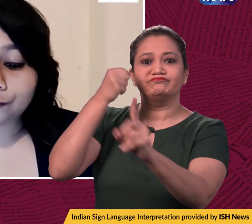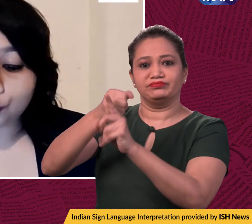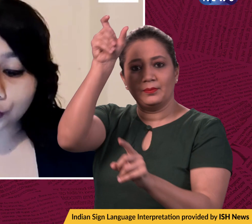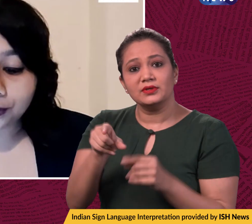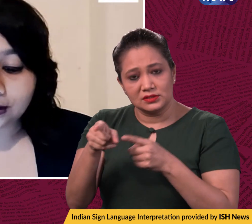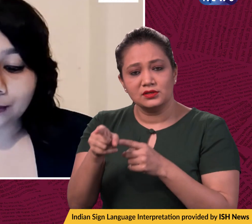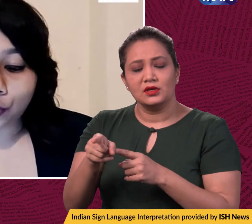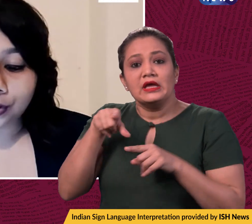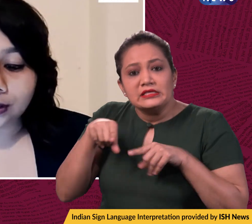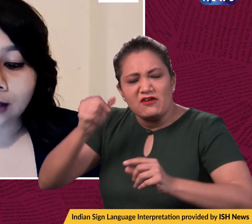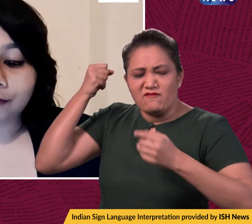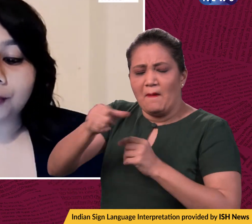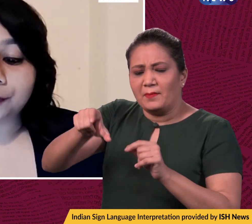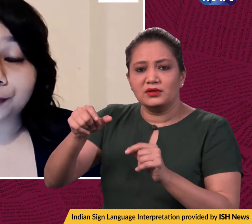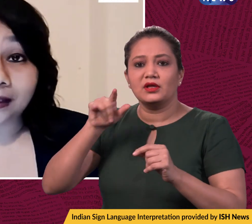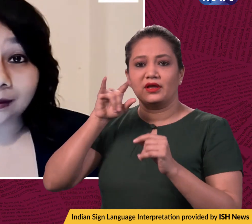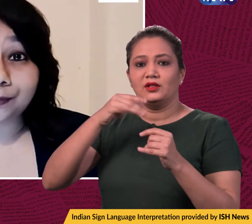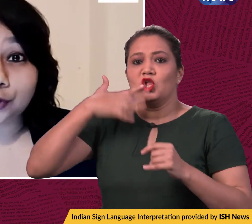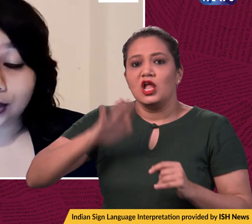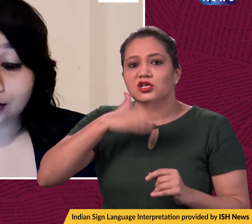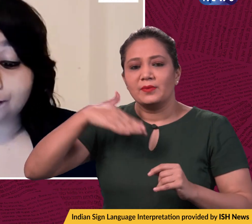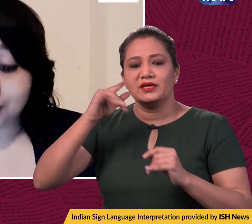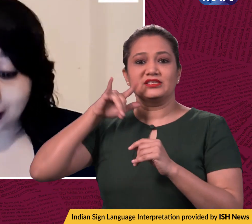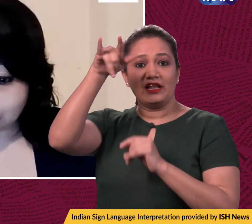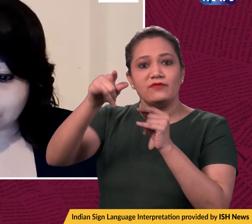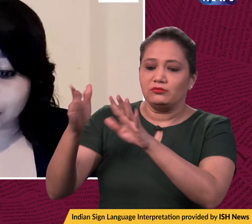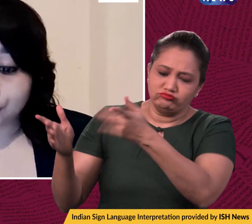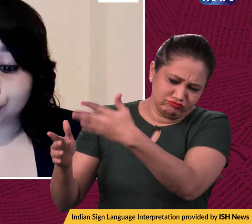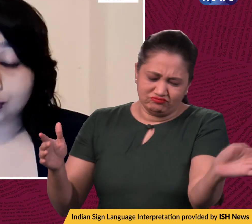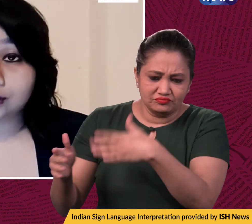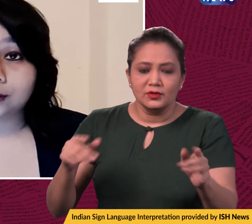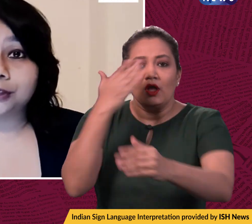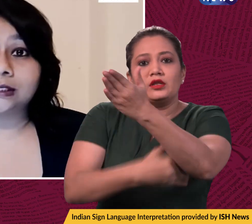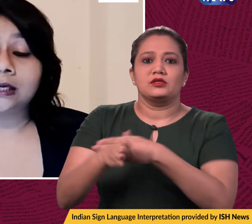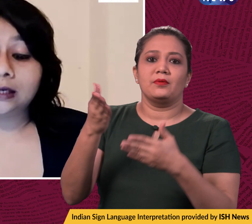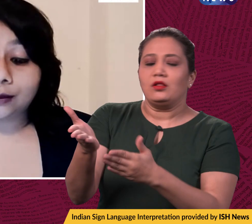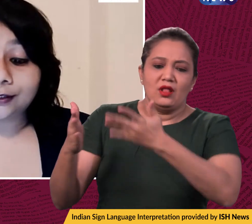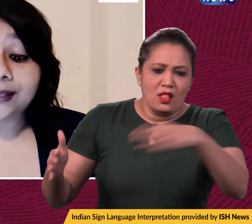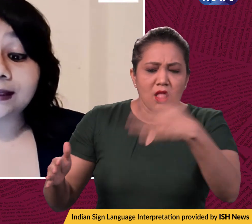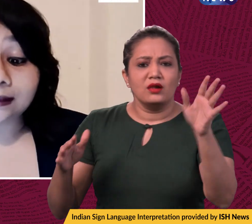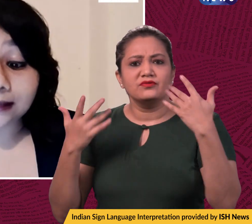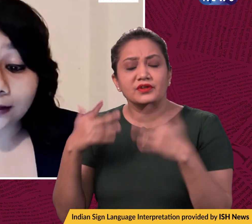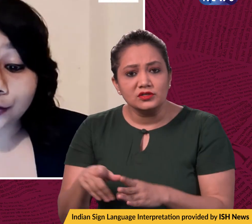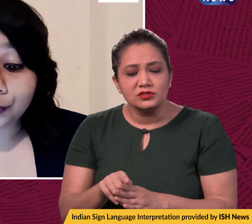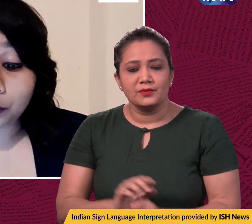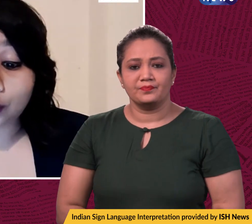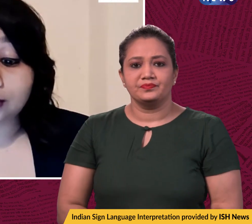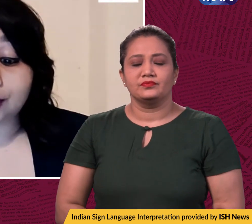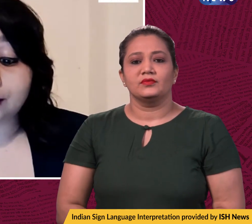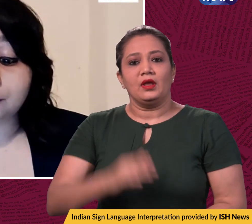forcibly deported from a Spice Jet flight due to her disability. Now, in 2016, the Supreme Court had directed